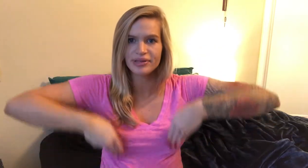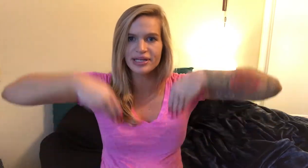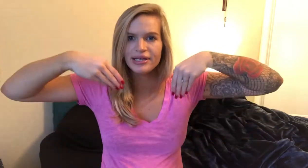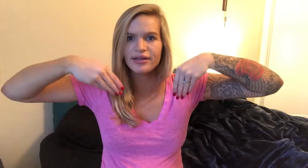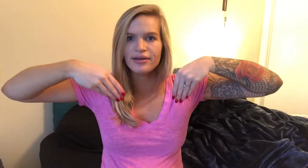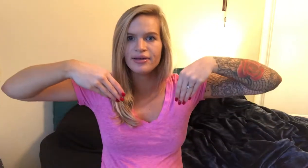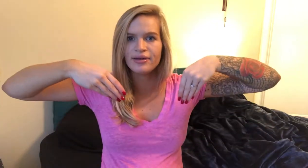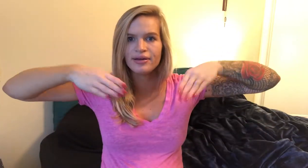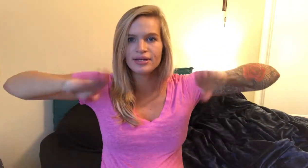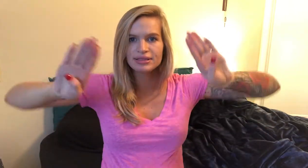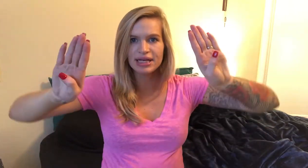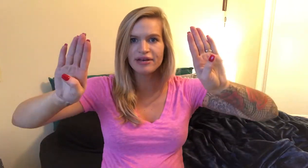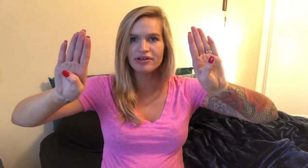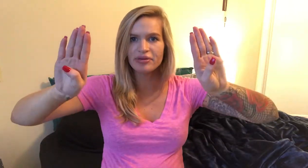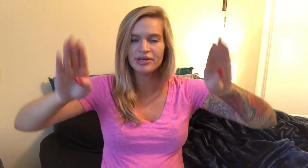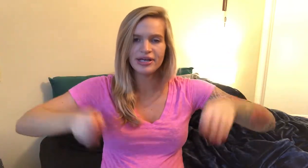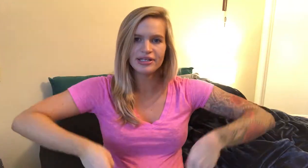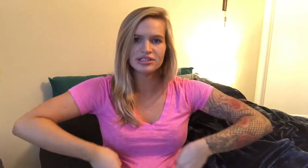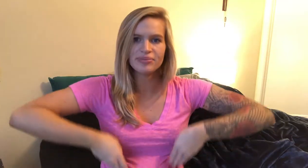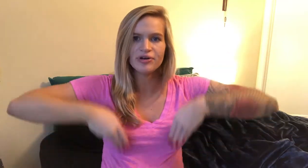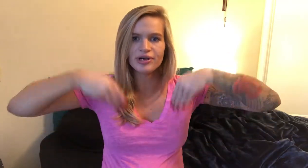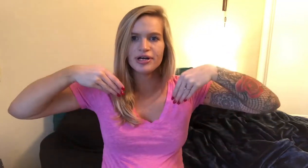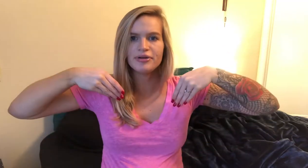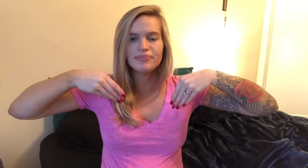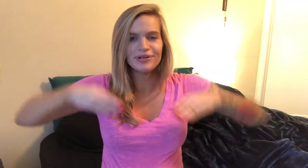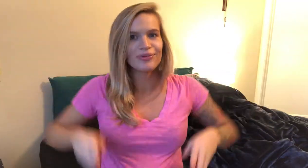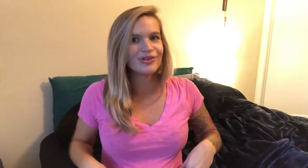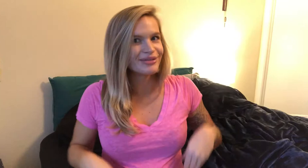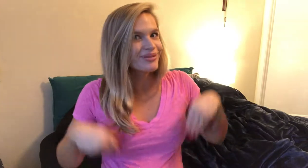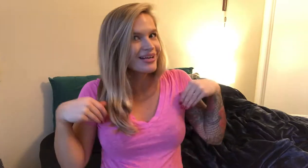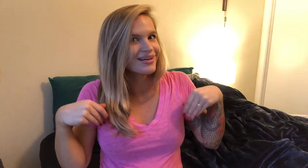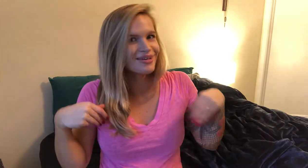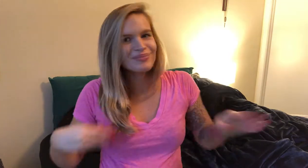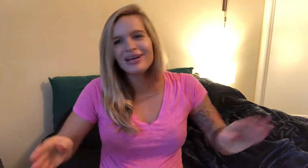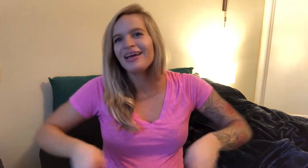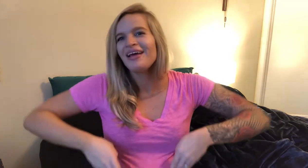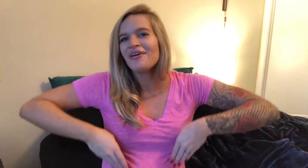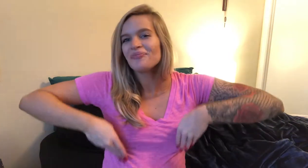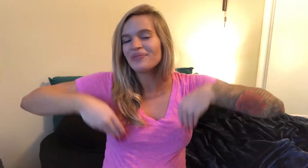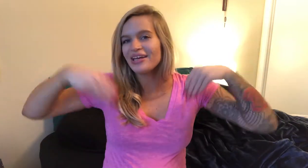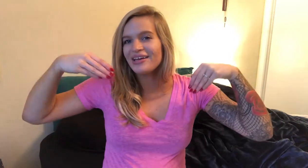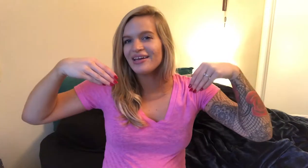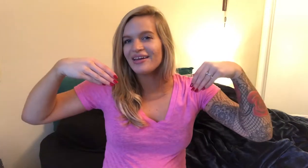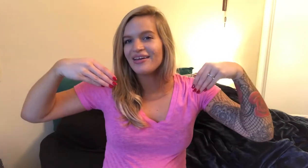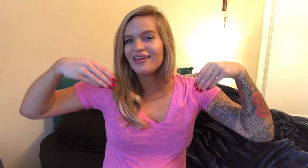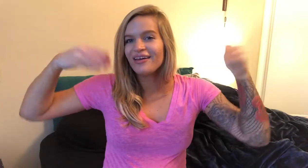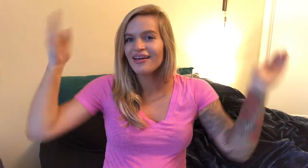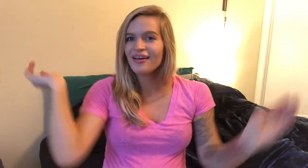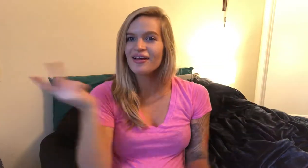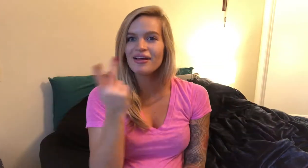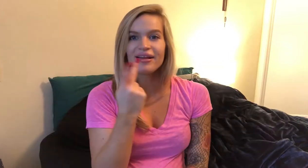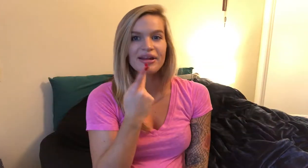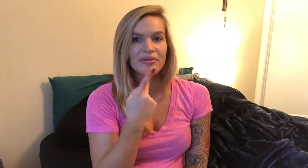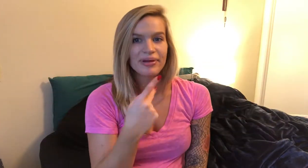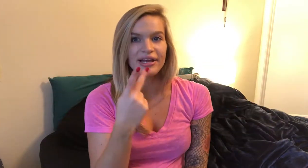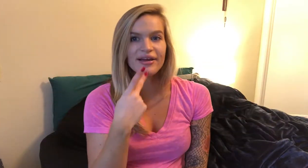blanket it's kind of like a B hand shape going up you're pulling the blanket up blanket and then pink